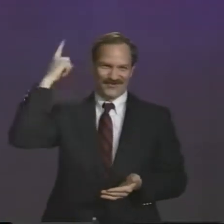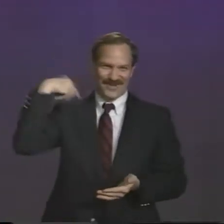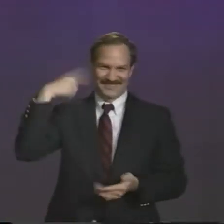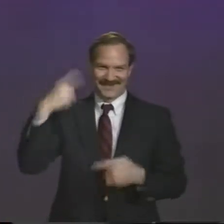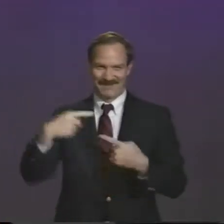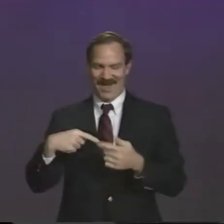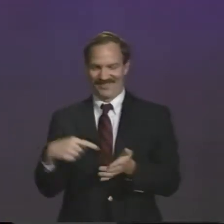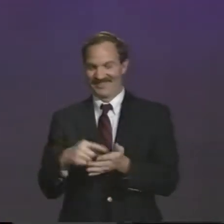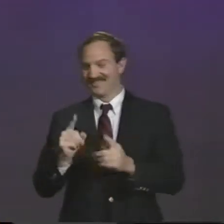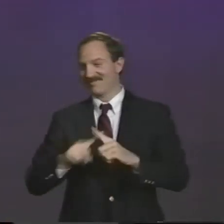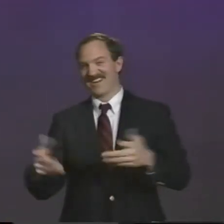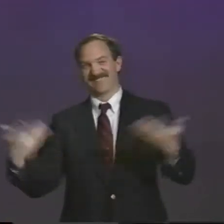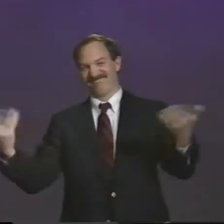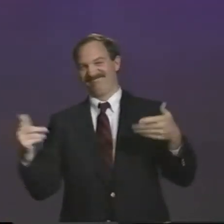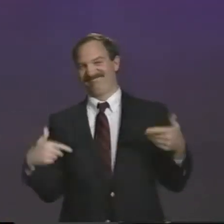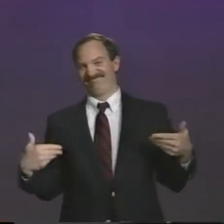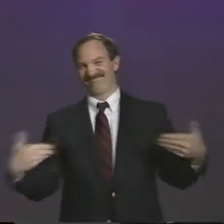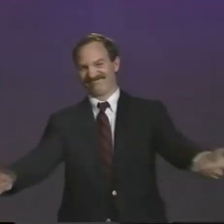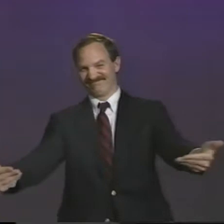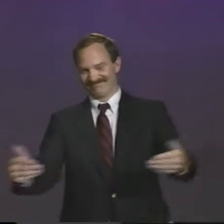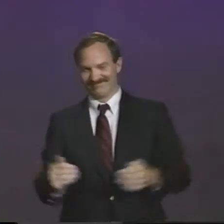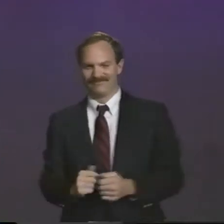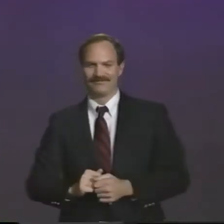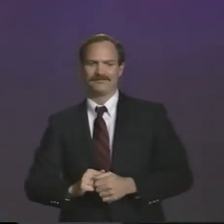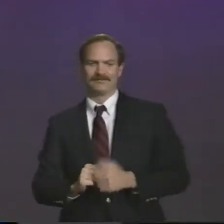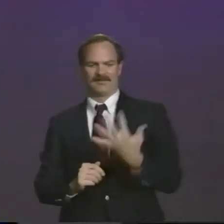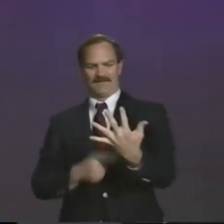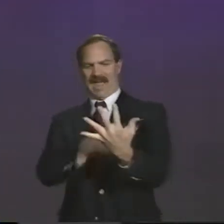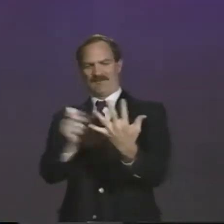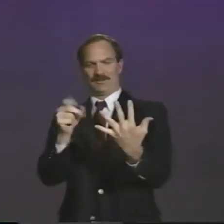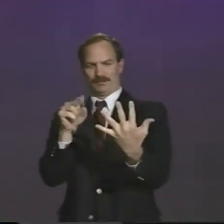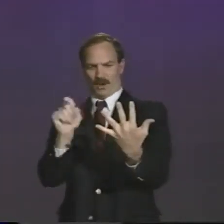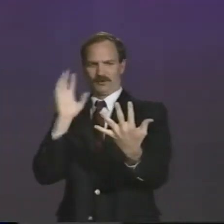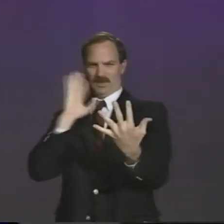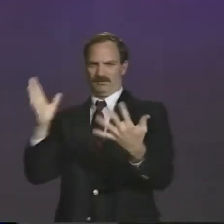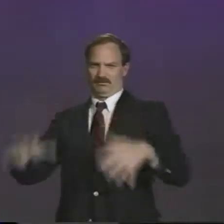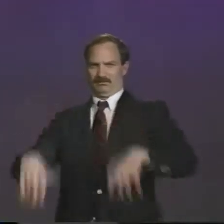sport which has been added. And I'm not too crazy about this, but you have to work with what you have.